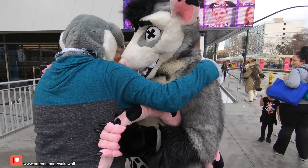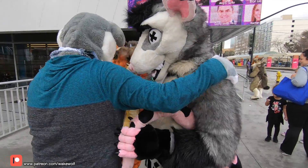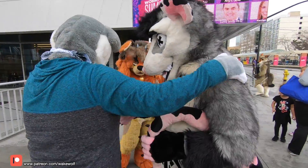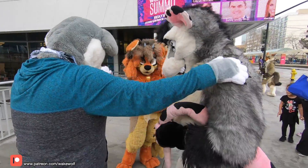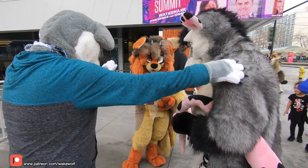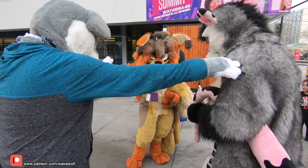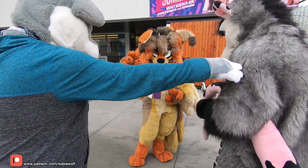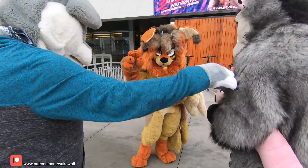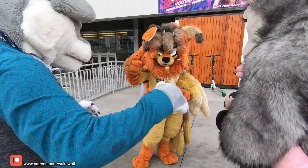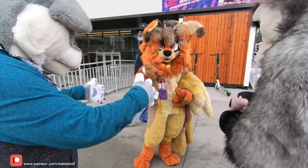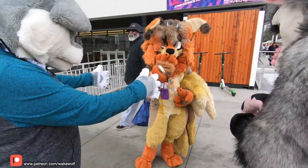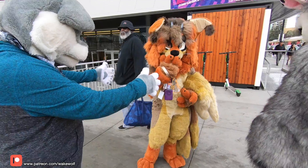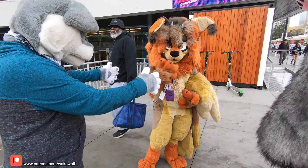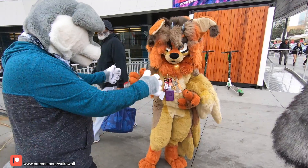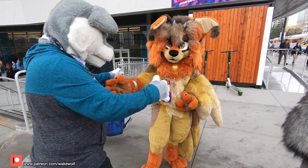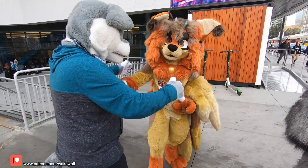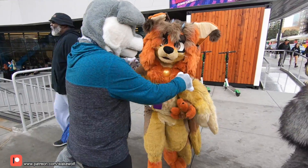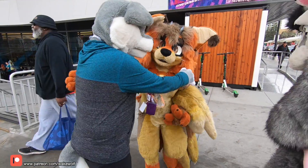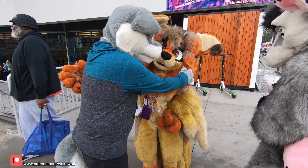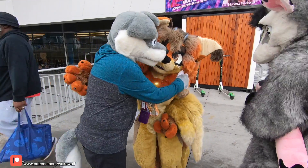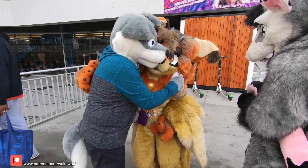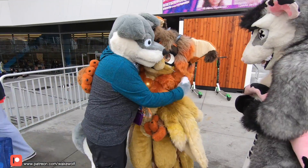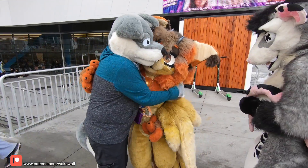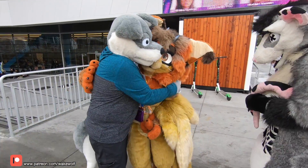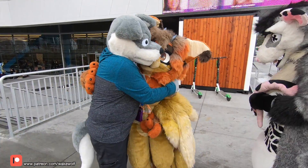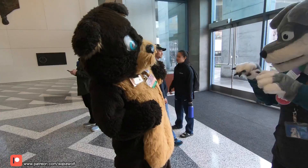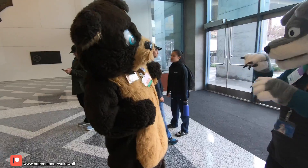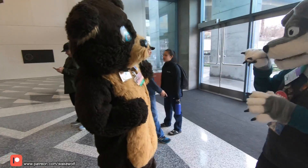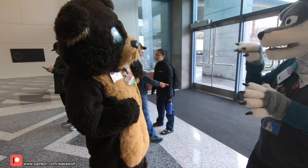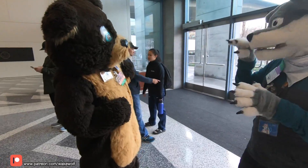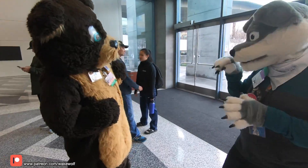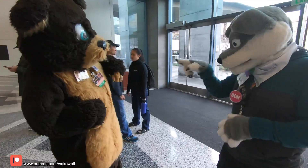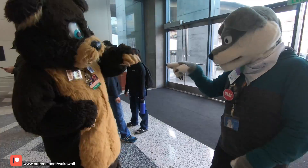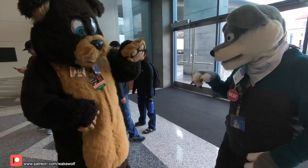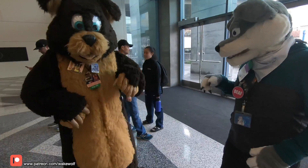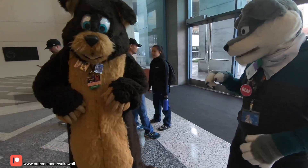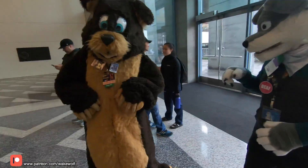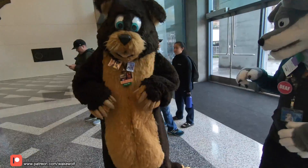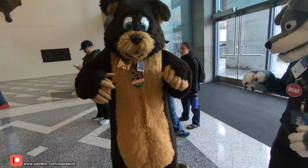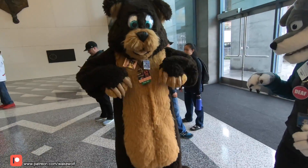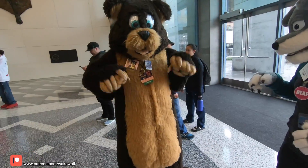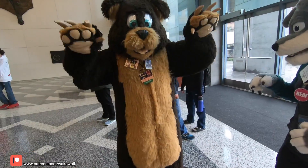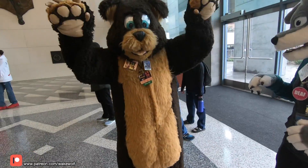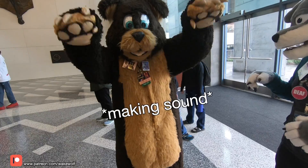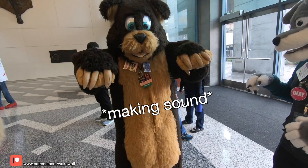Thank you Did I get a hug? Awesome Can you bark? Yes